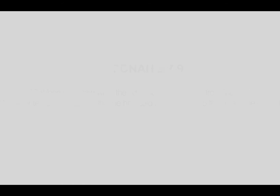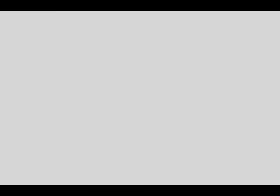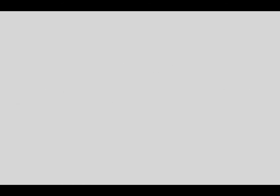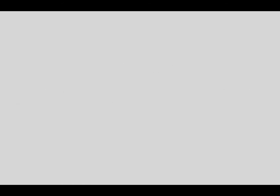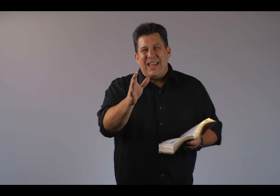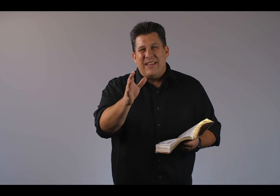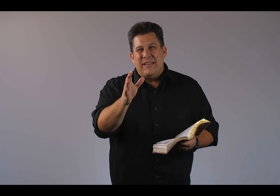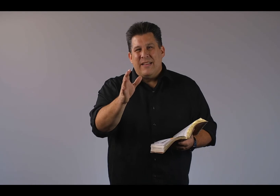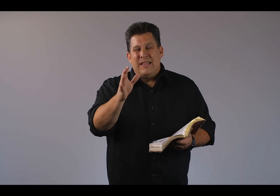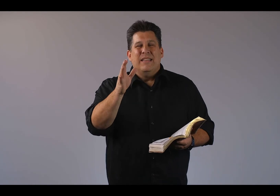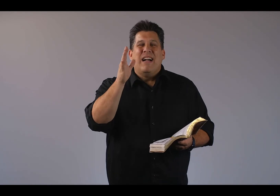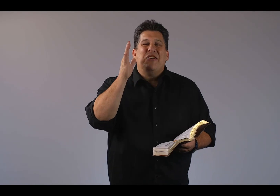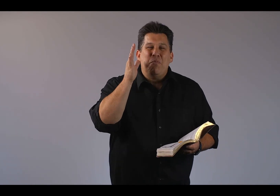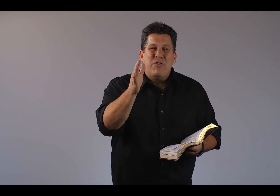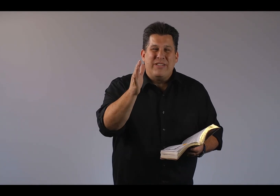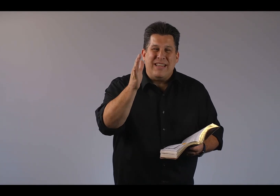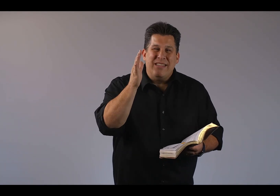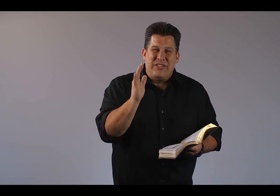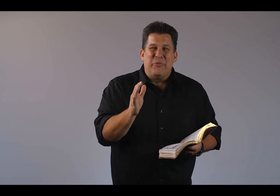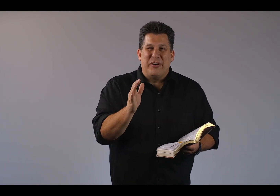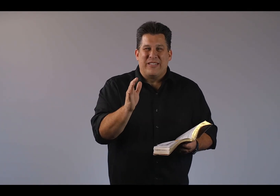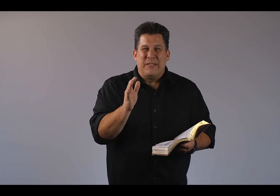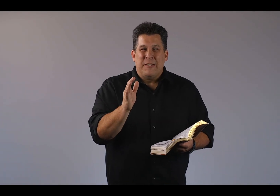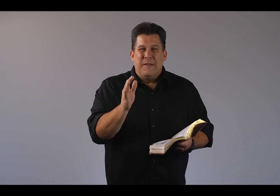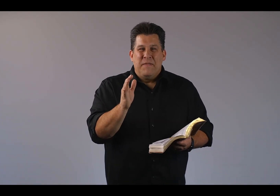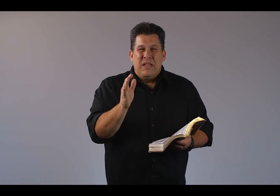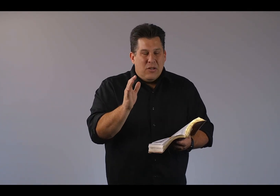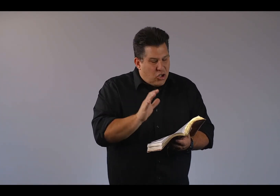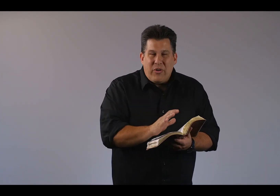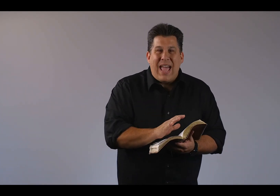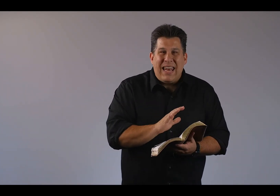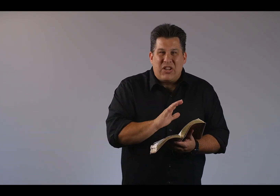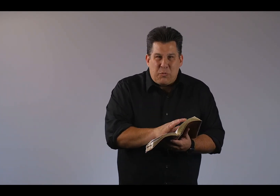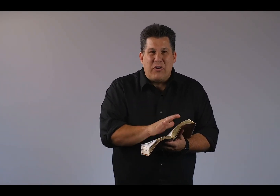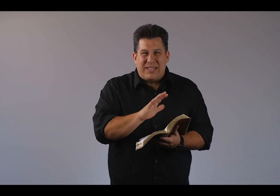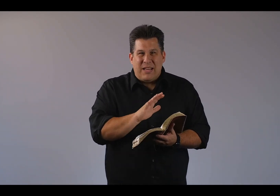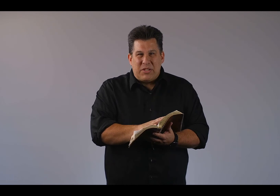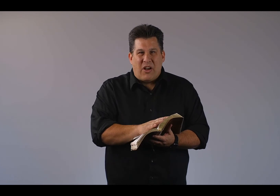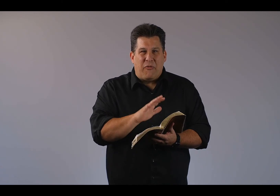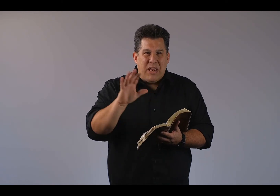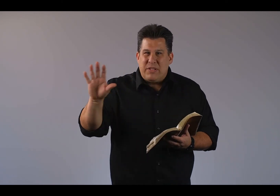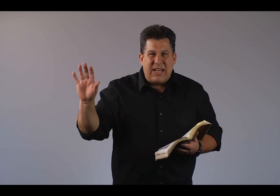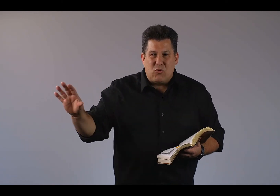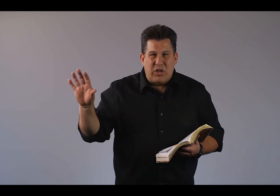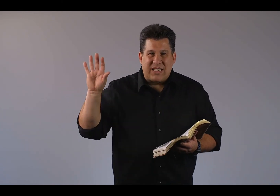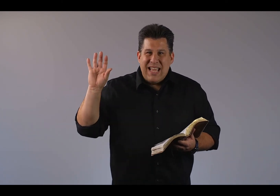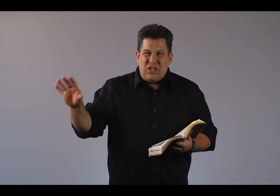worst day, God's mercy still works. Jonah had experienced it himself when he was at his worst in